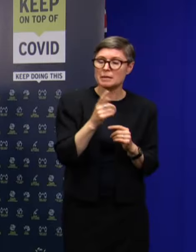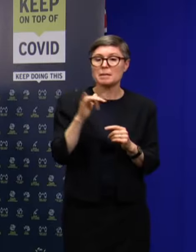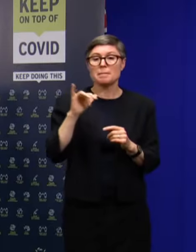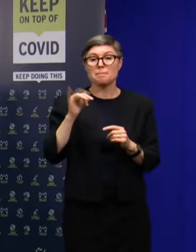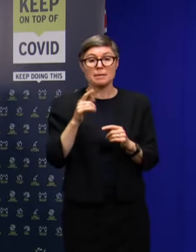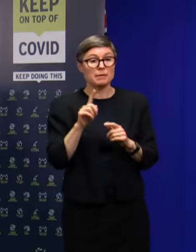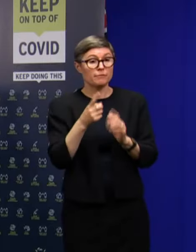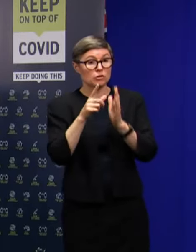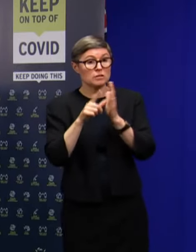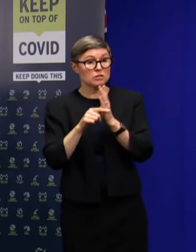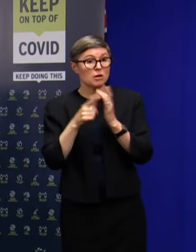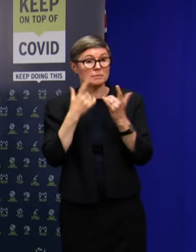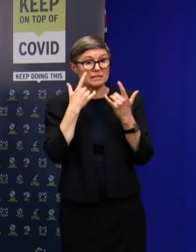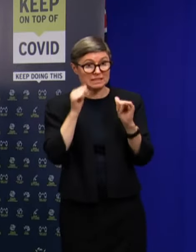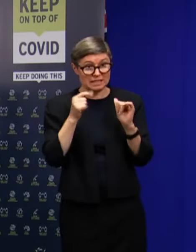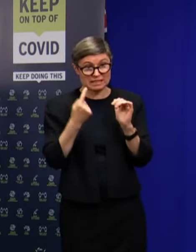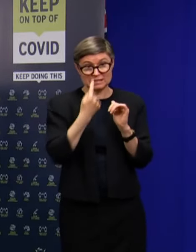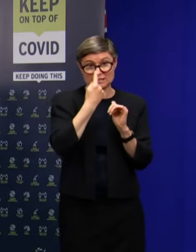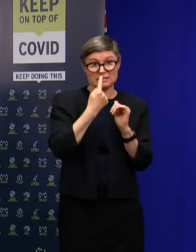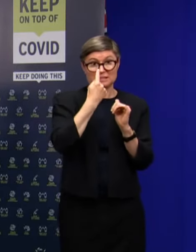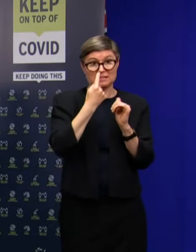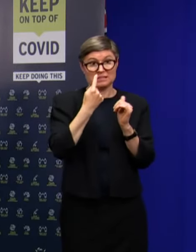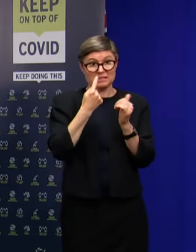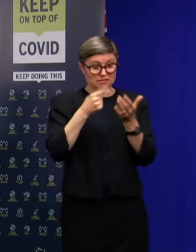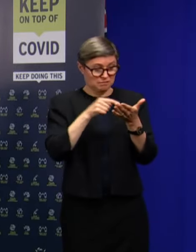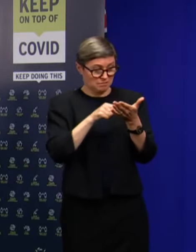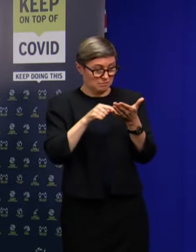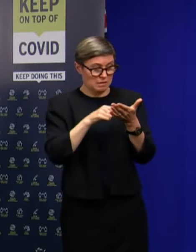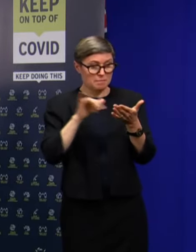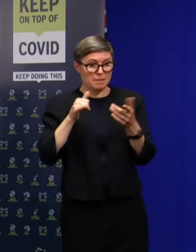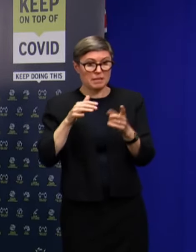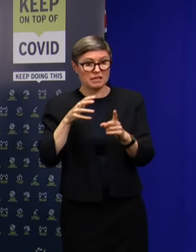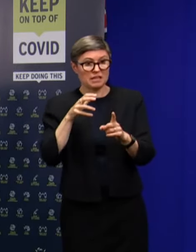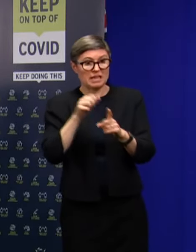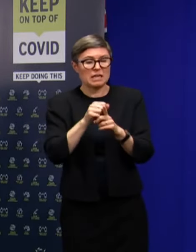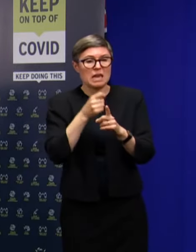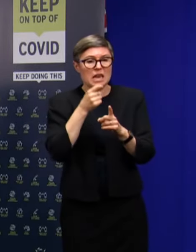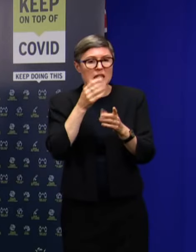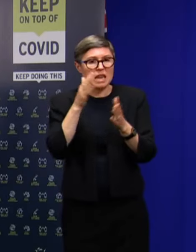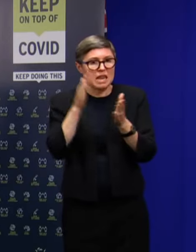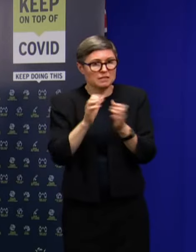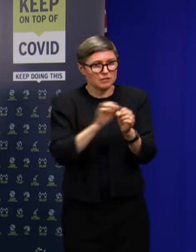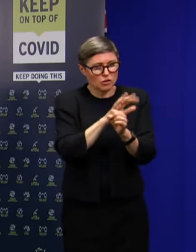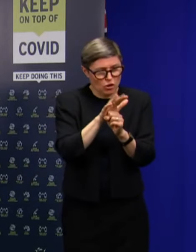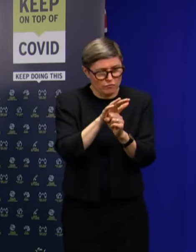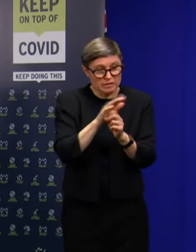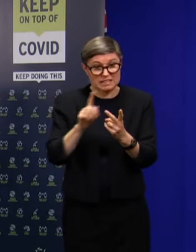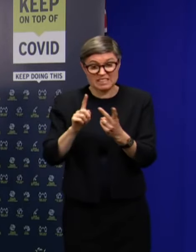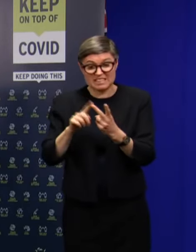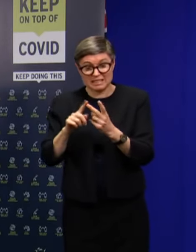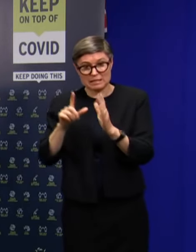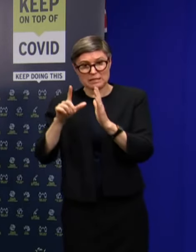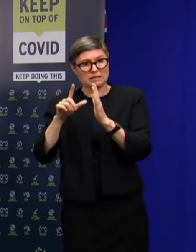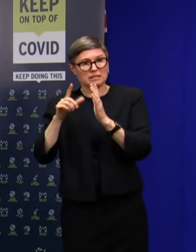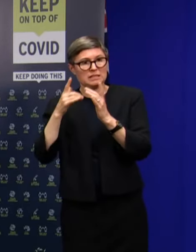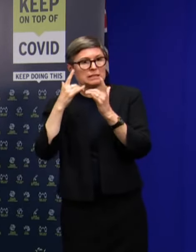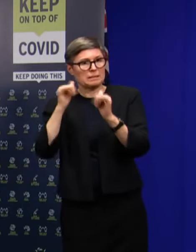taken the first time didn't pick up as much virus as the second sample. So I think we need to treat,